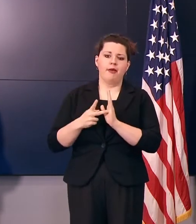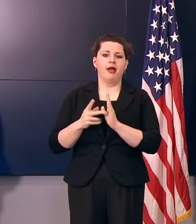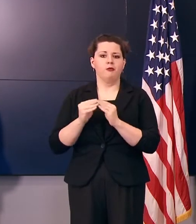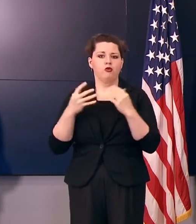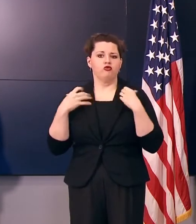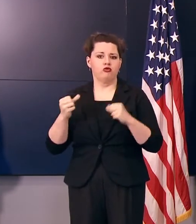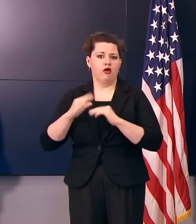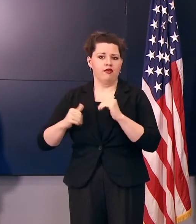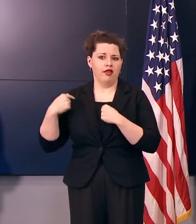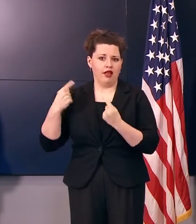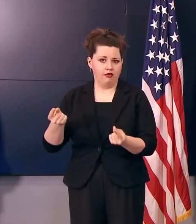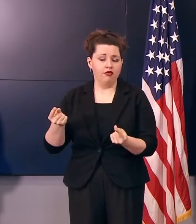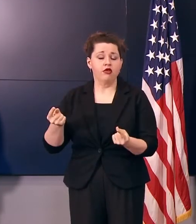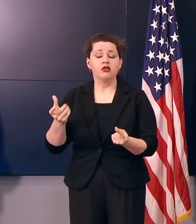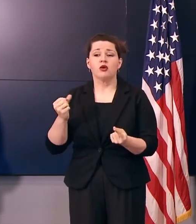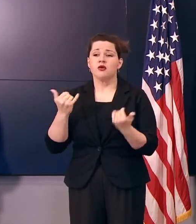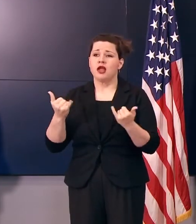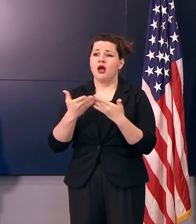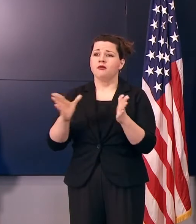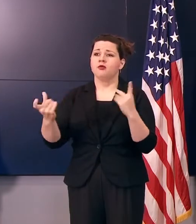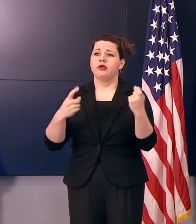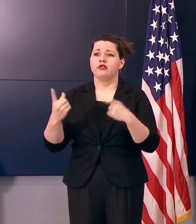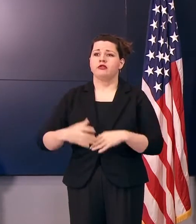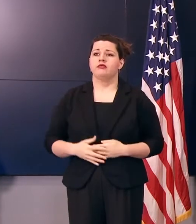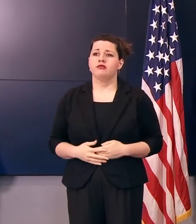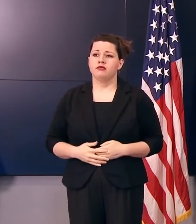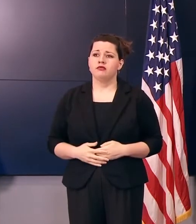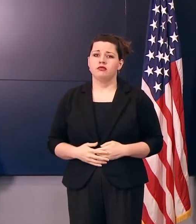possible. And so with that, we'll open it up for questions.